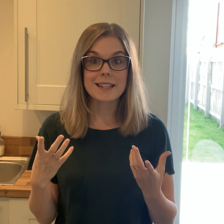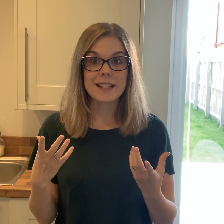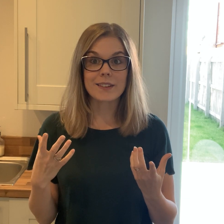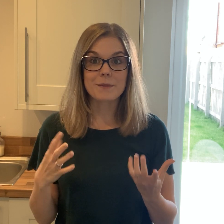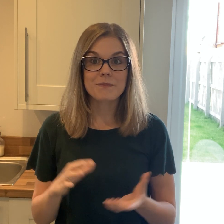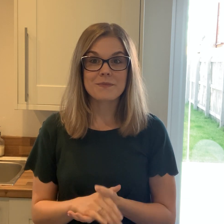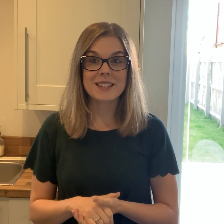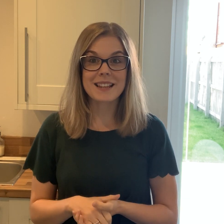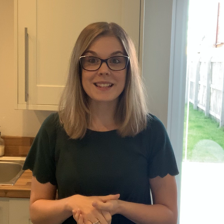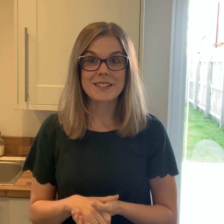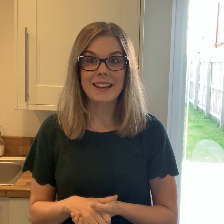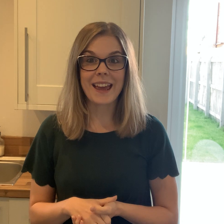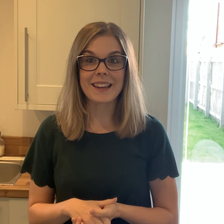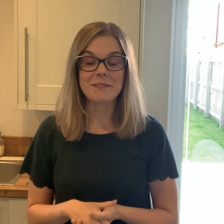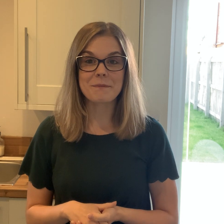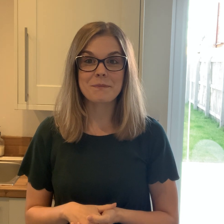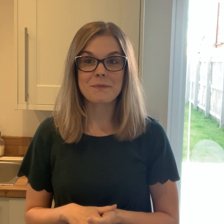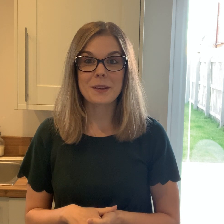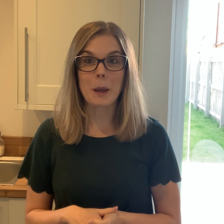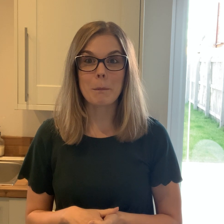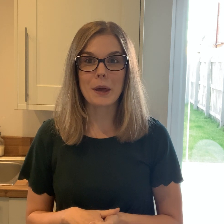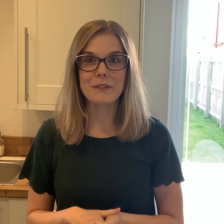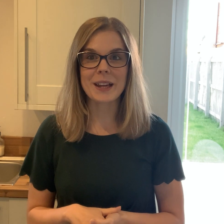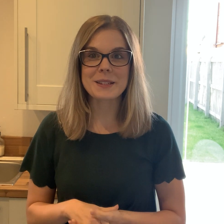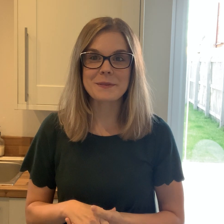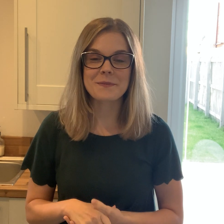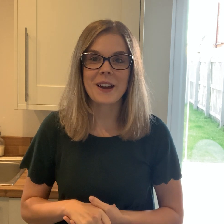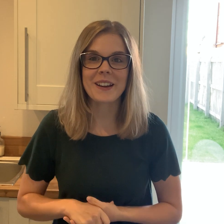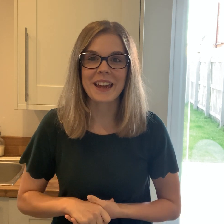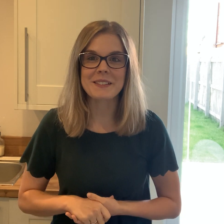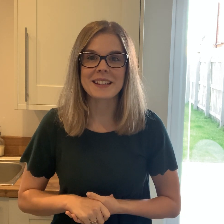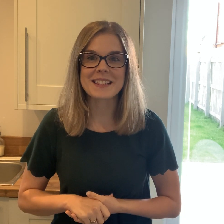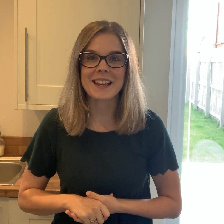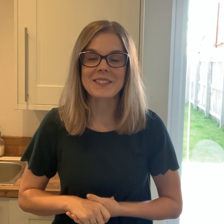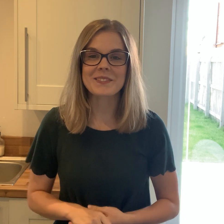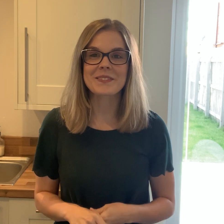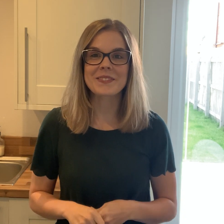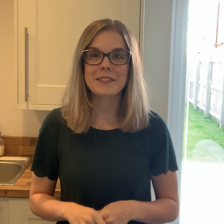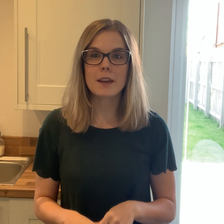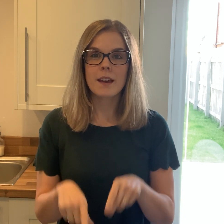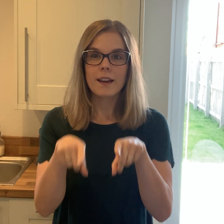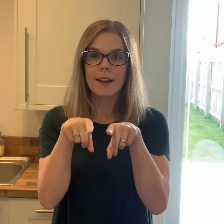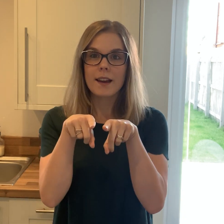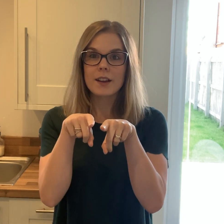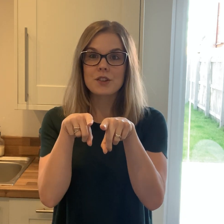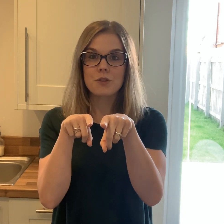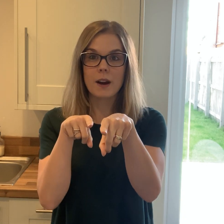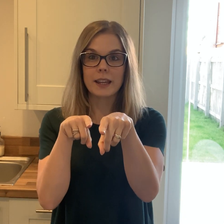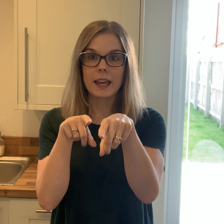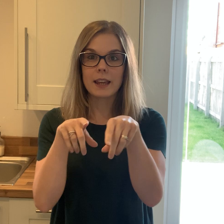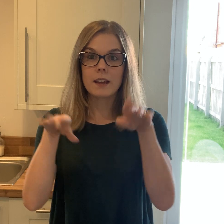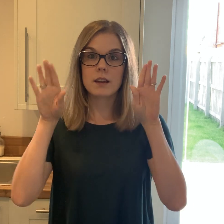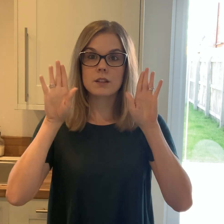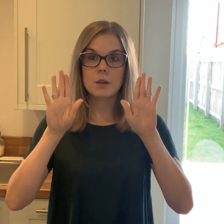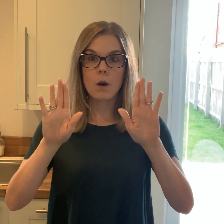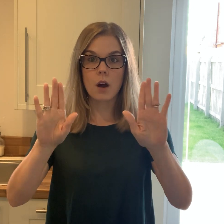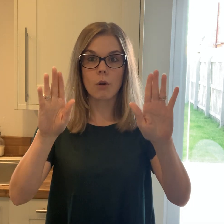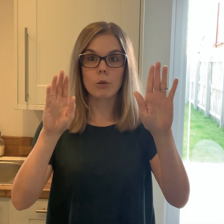it together. Does that sound okay? Perfect. Okay, let's go. Trying to hold